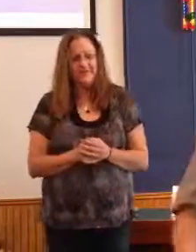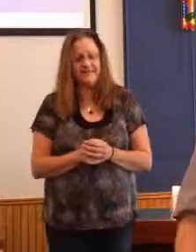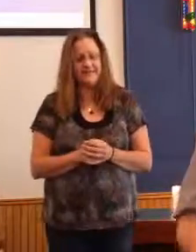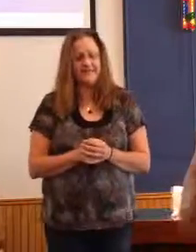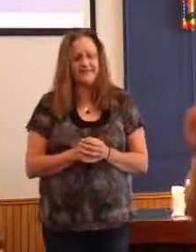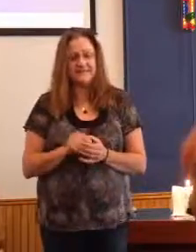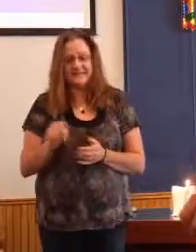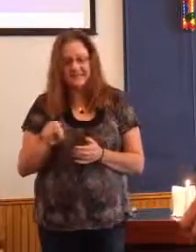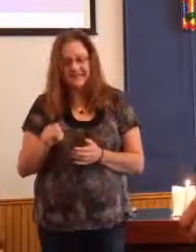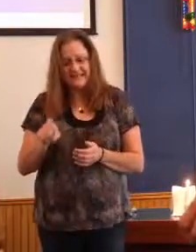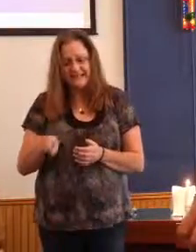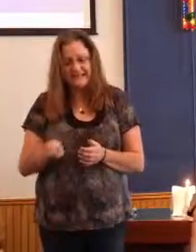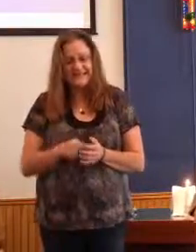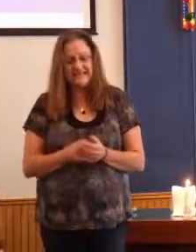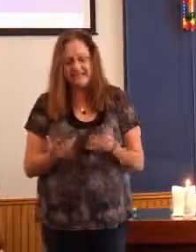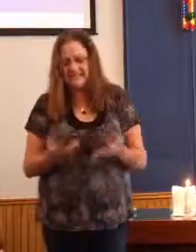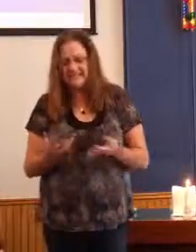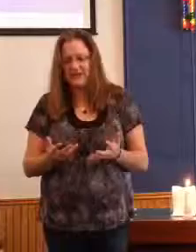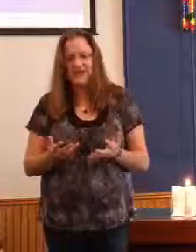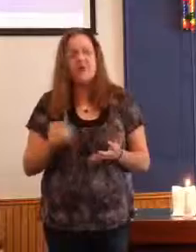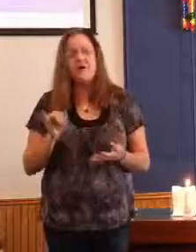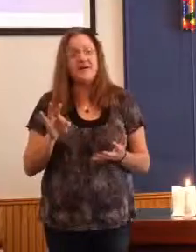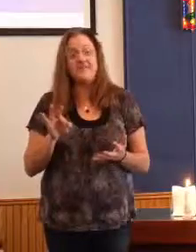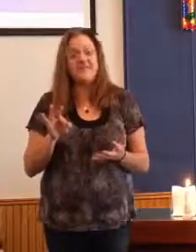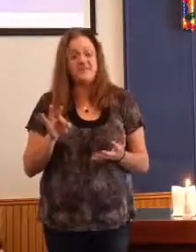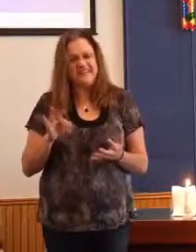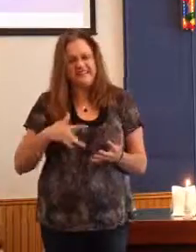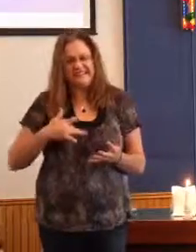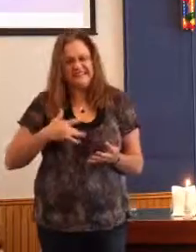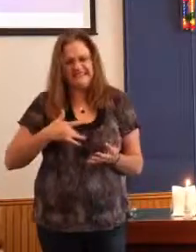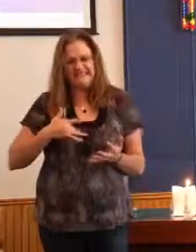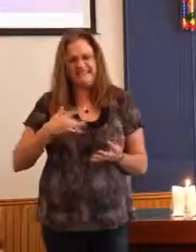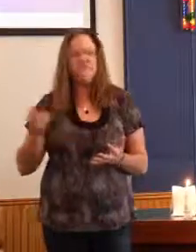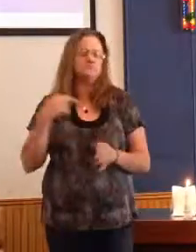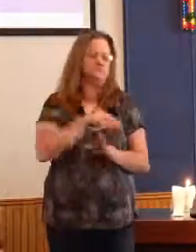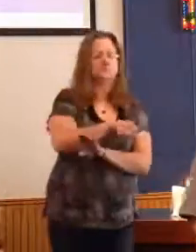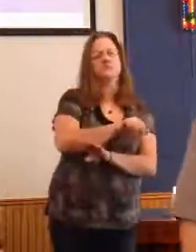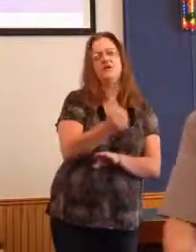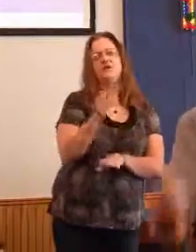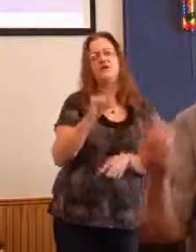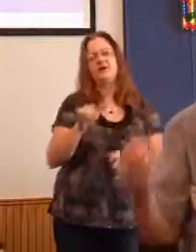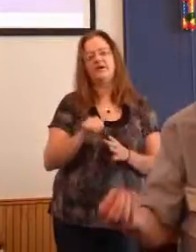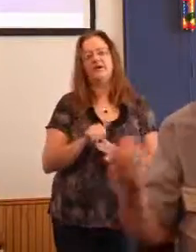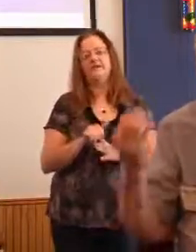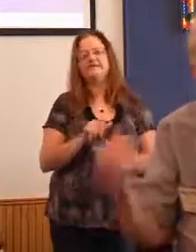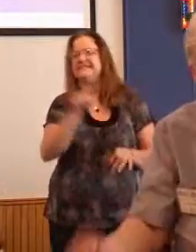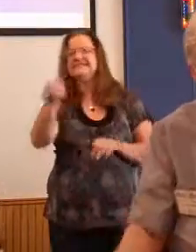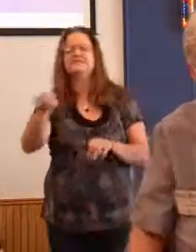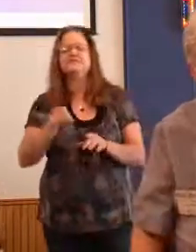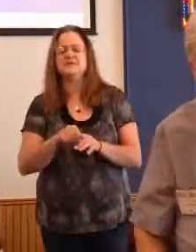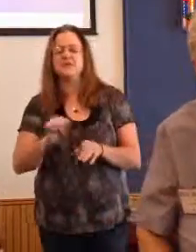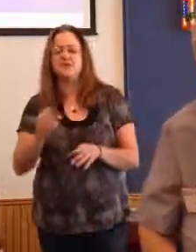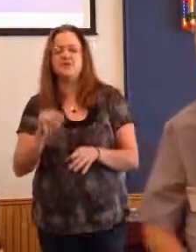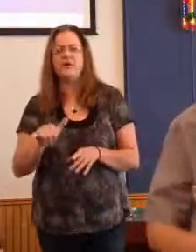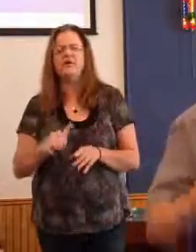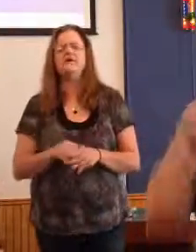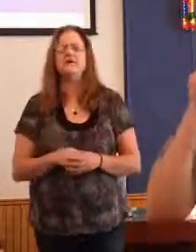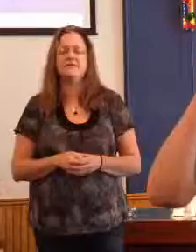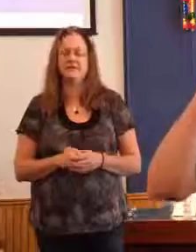it's not for that particular chance, find another chance. Find another chance. Take a chance. success. Because